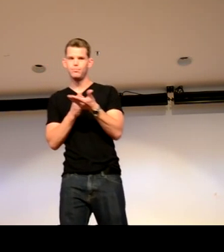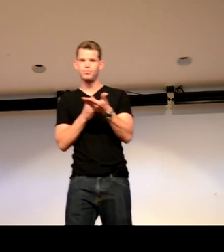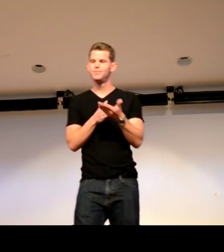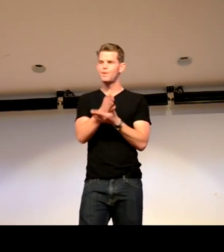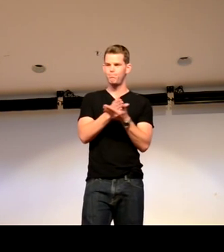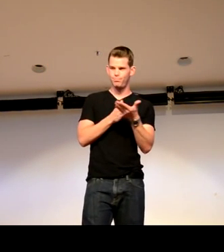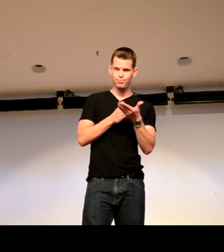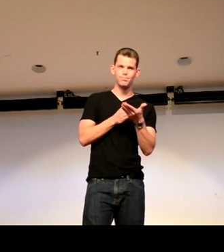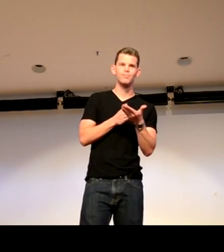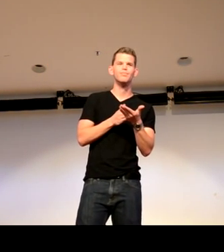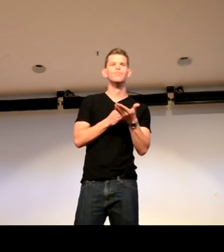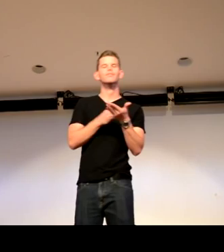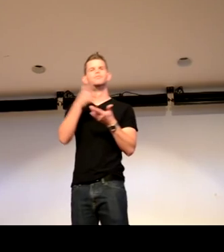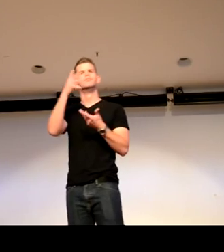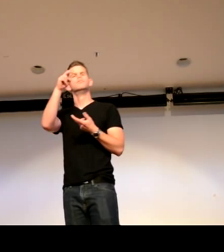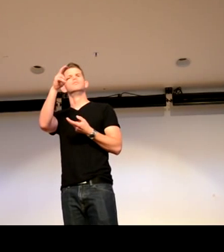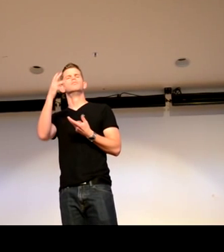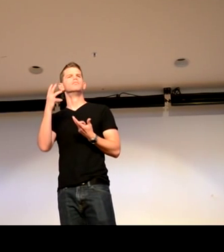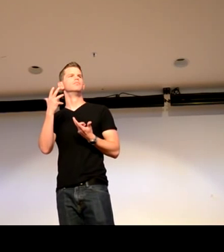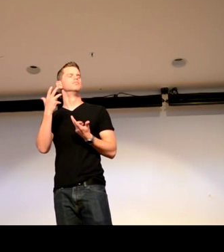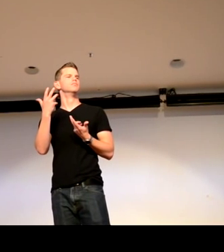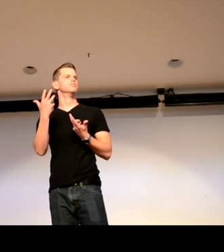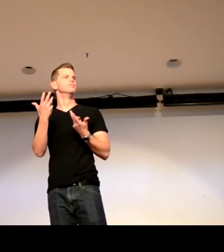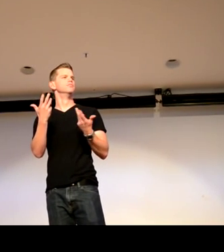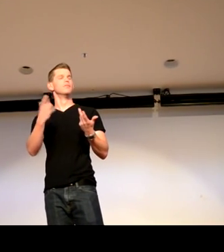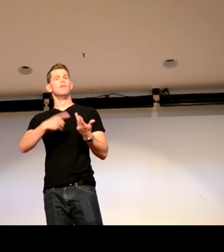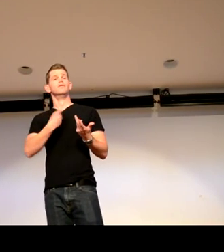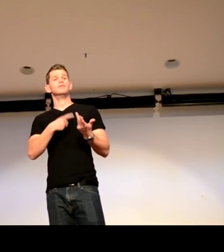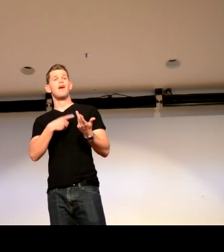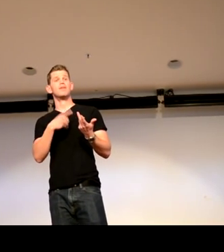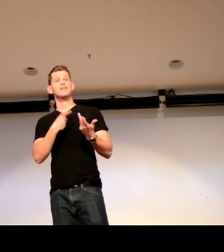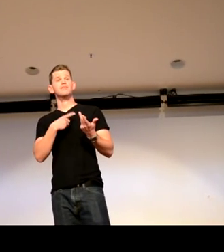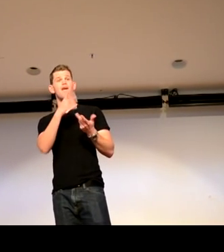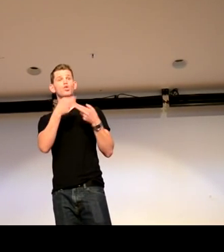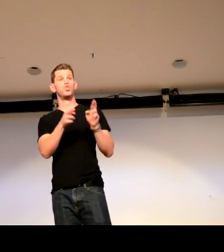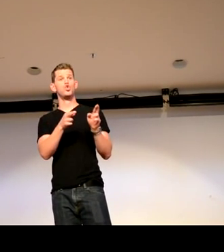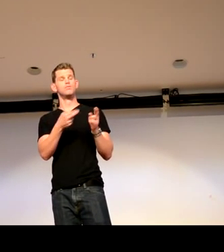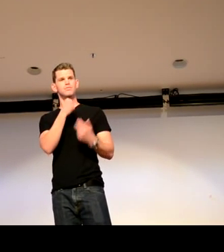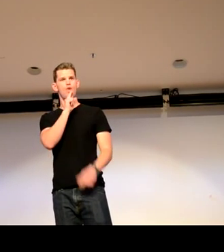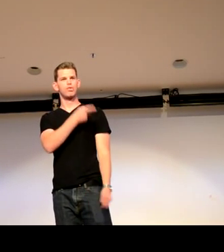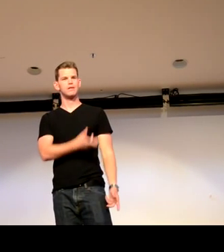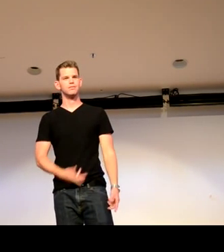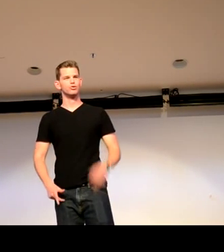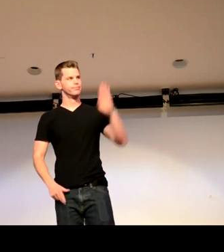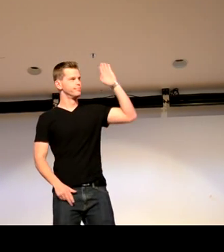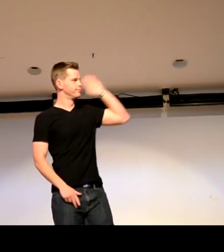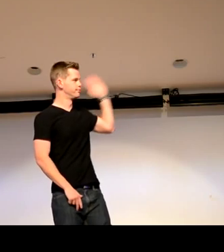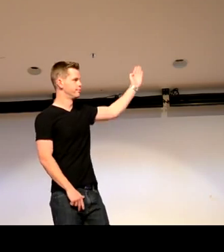Oh, some. Some of it's real. you know Daphne's living room that is not real